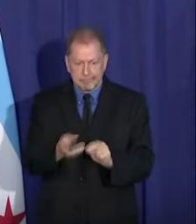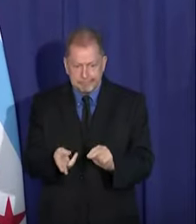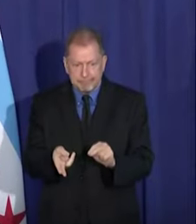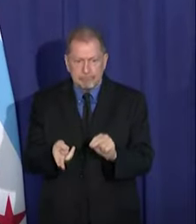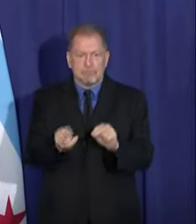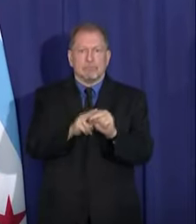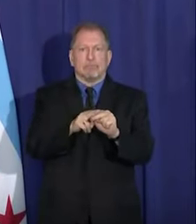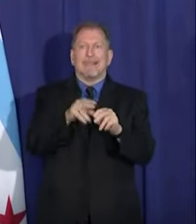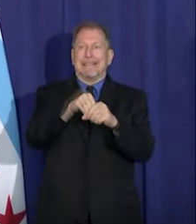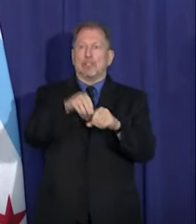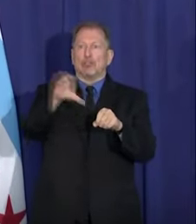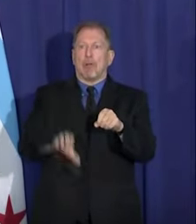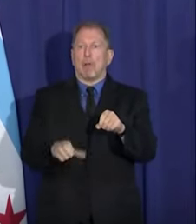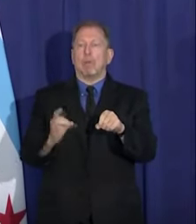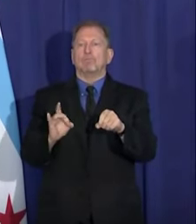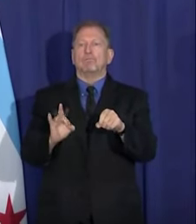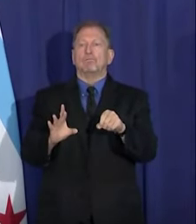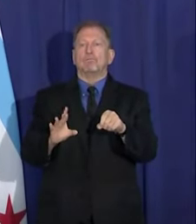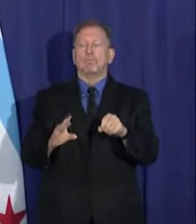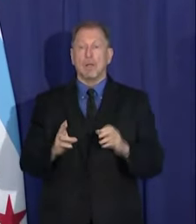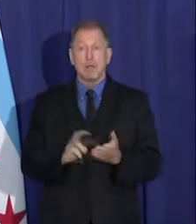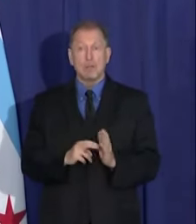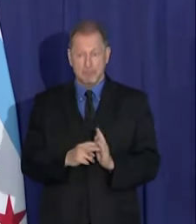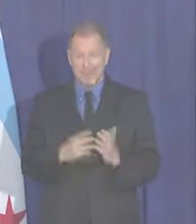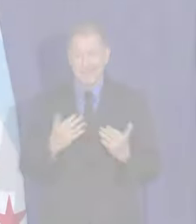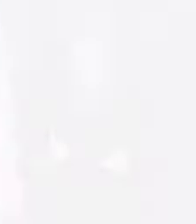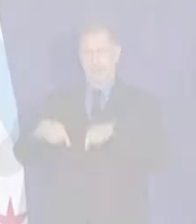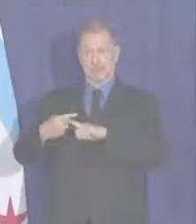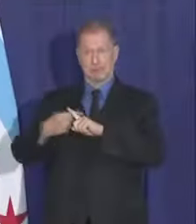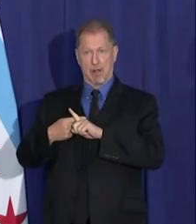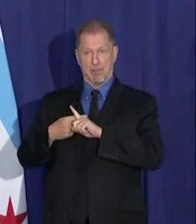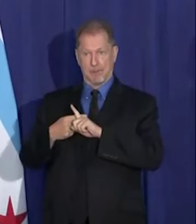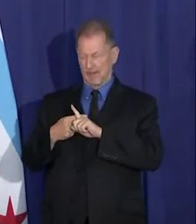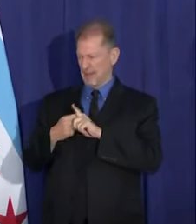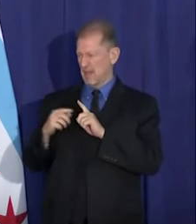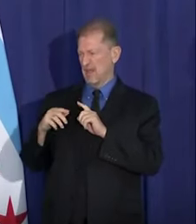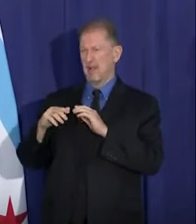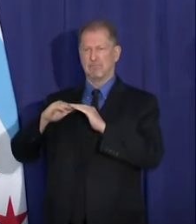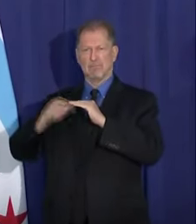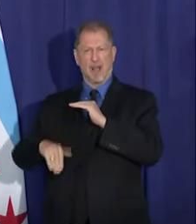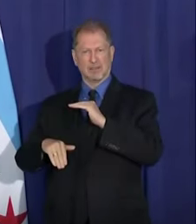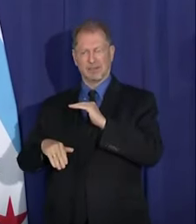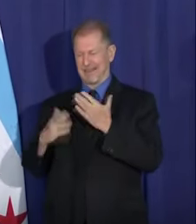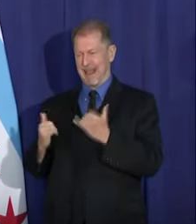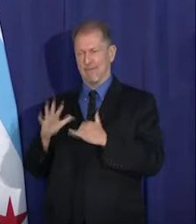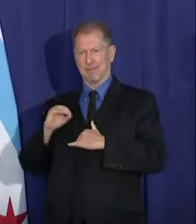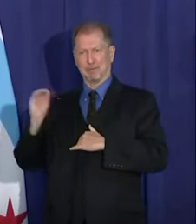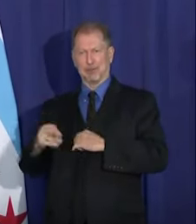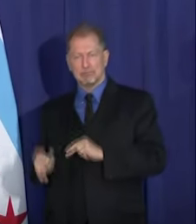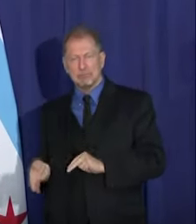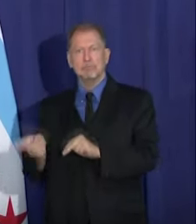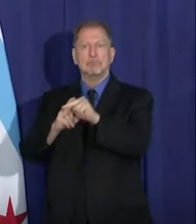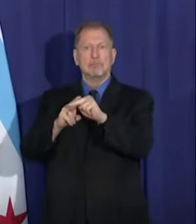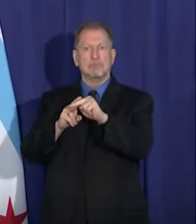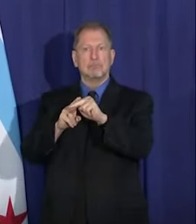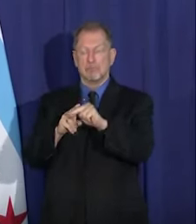Make no mistake, we are in the second surge. This is the highest daily rate we've seen in Chicago since the